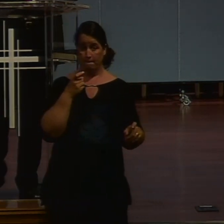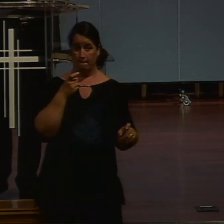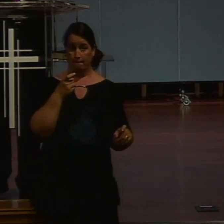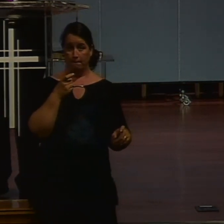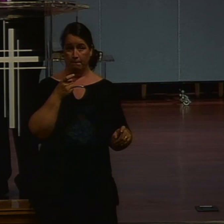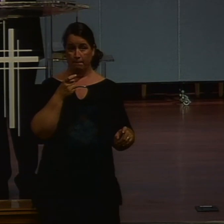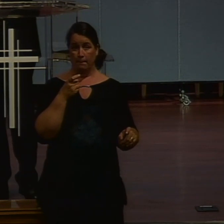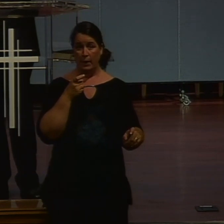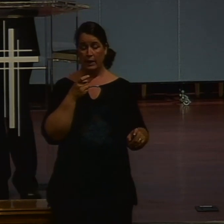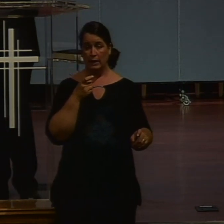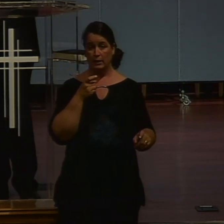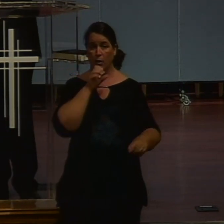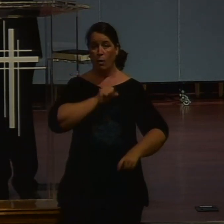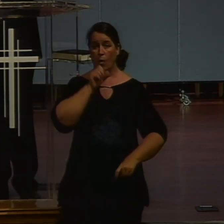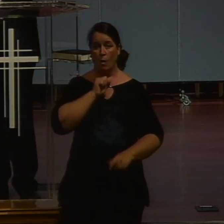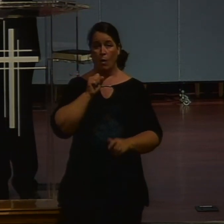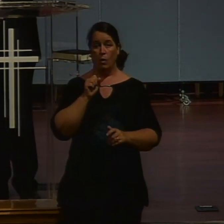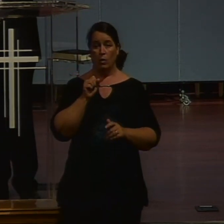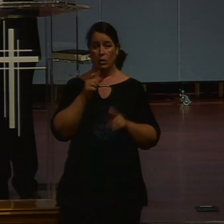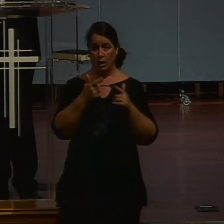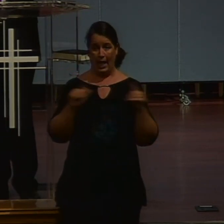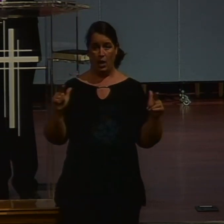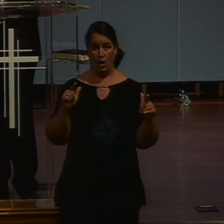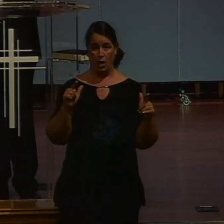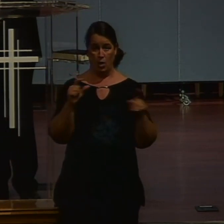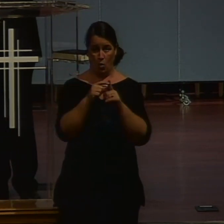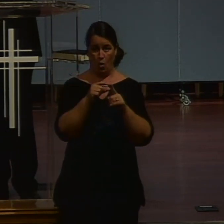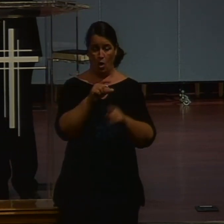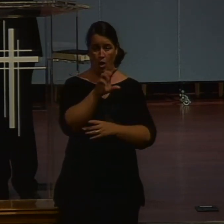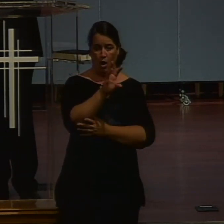Anglican word. That was actually spelled. Worth. Ship.